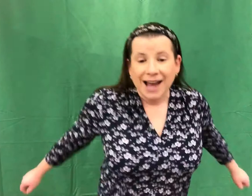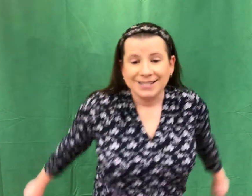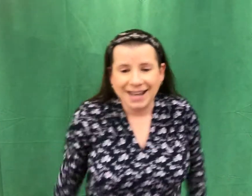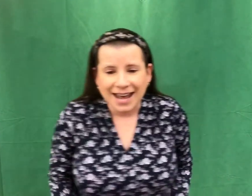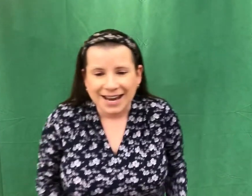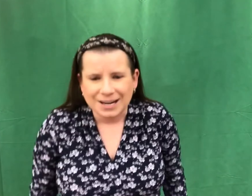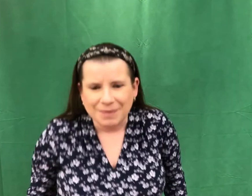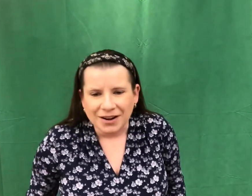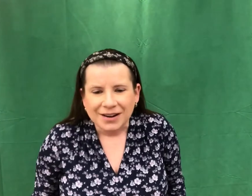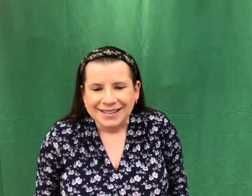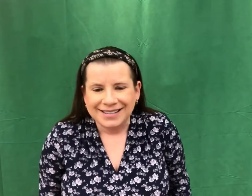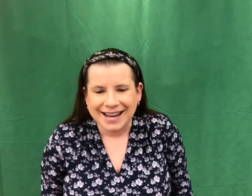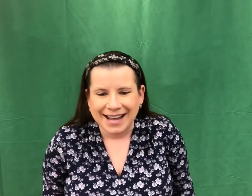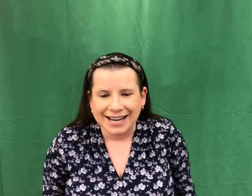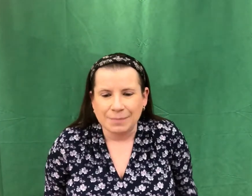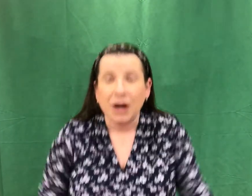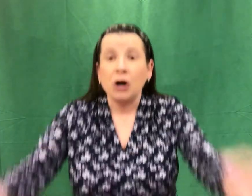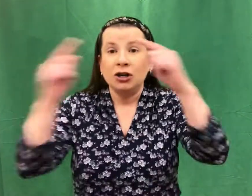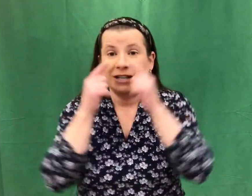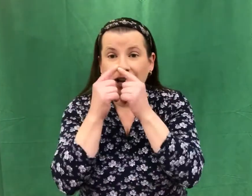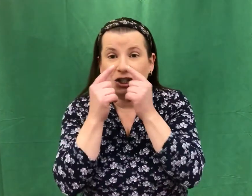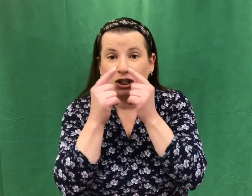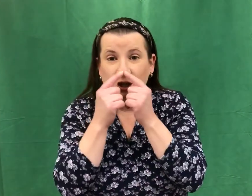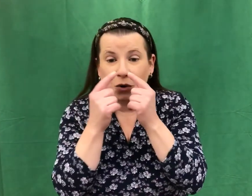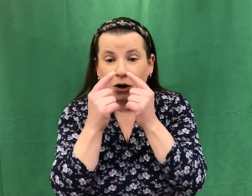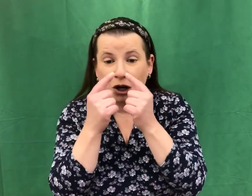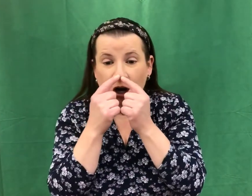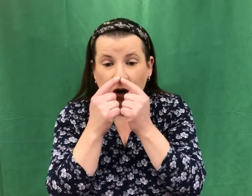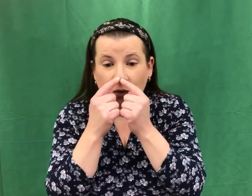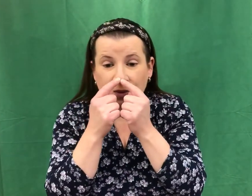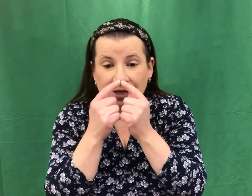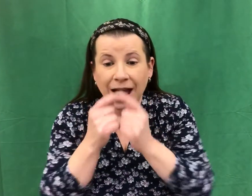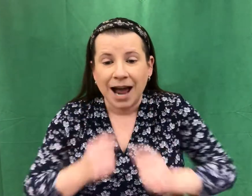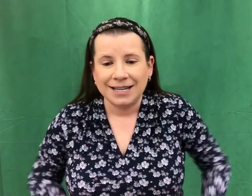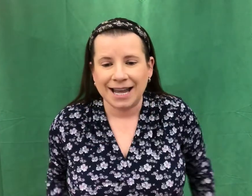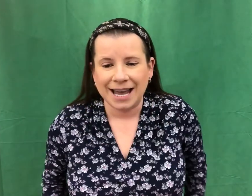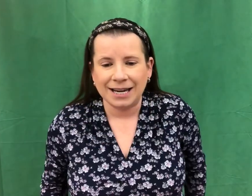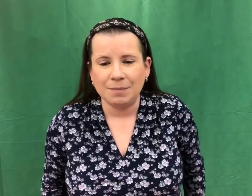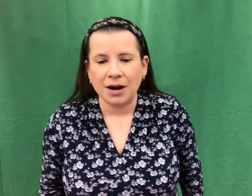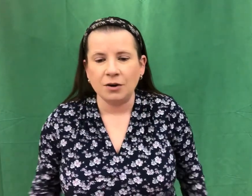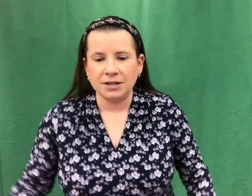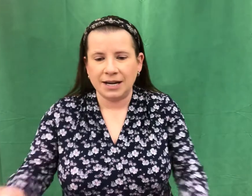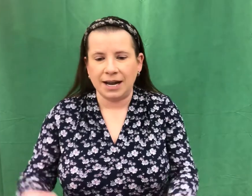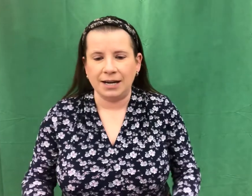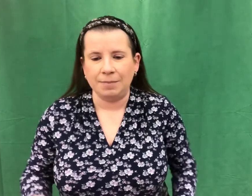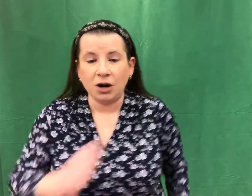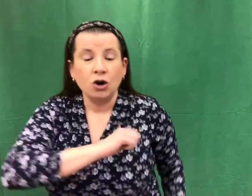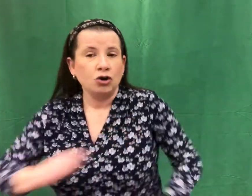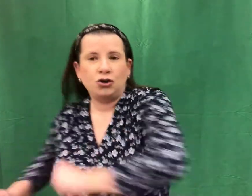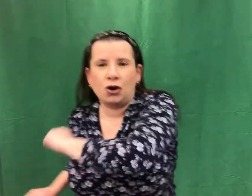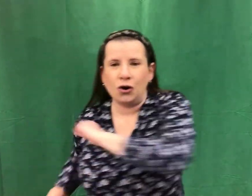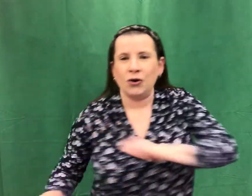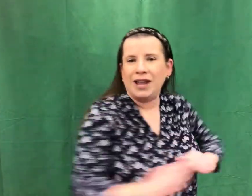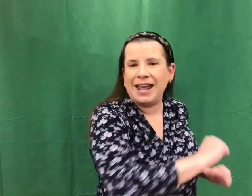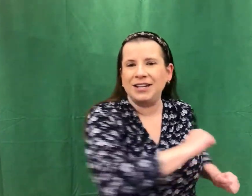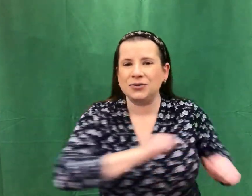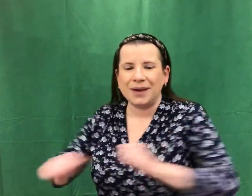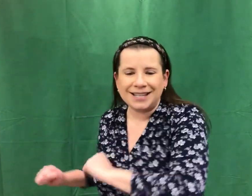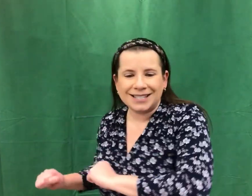Teddy bear, teddy bear, touch your nose. Teddy bear, teddy bear, turn and twist.